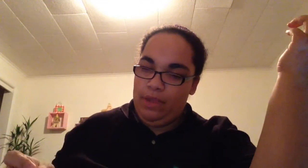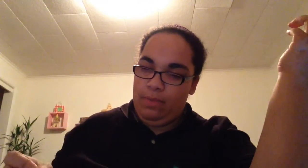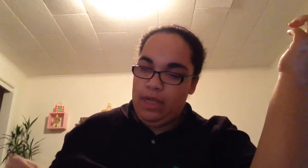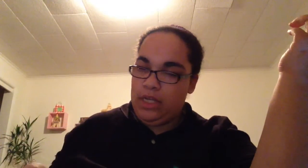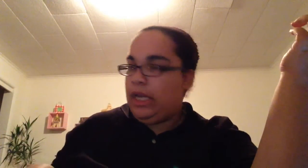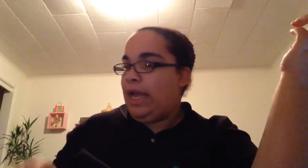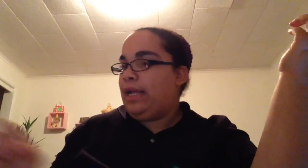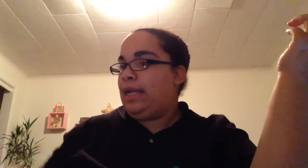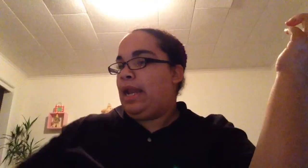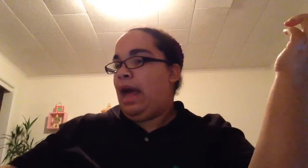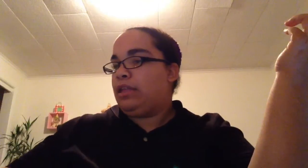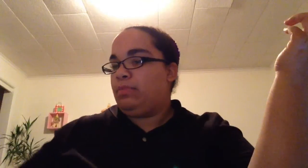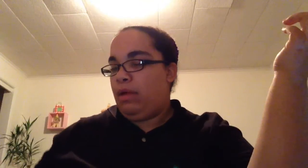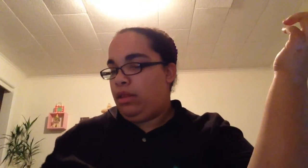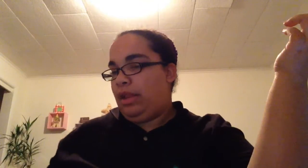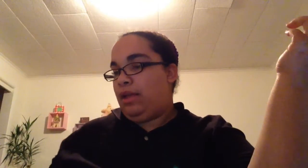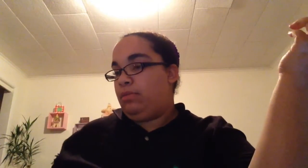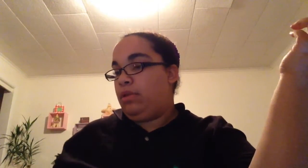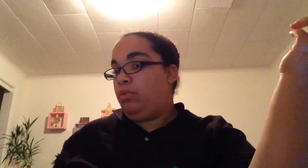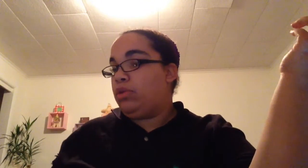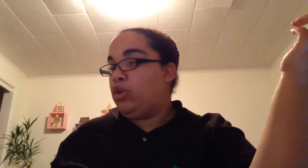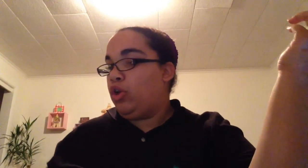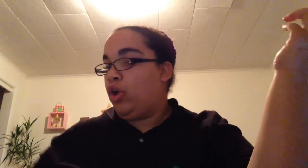Especially, like, last month. Last month was good.